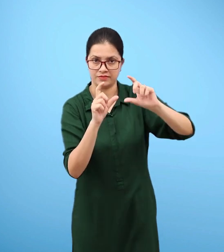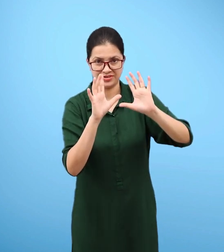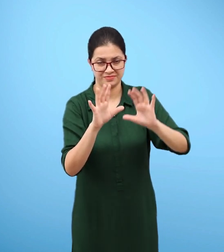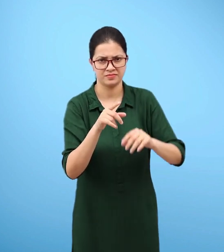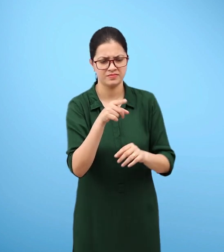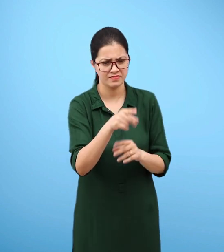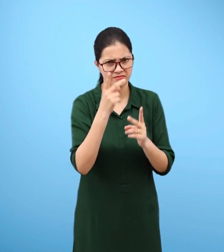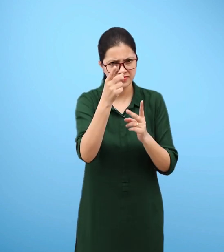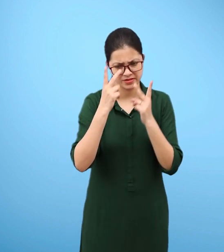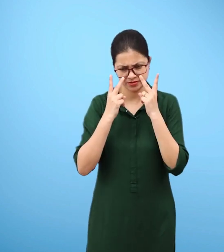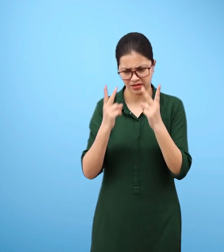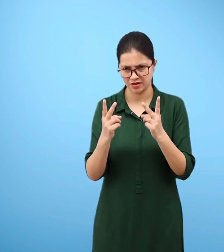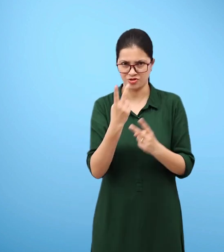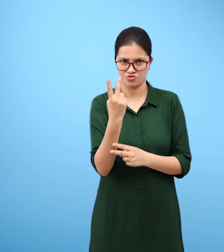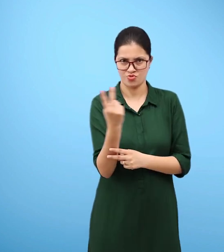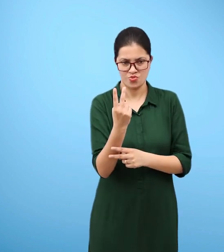Observe both the candles carefully.